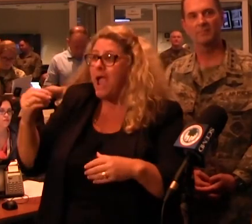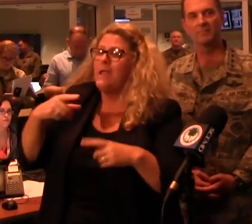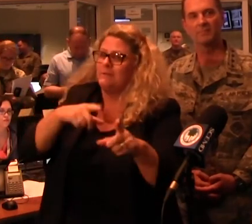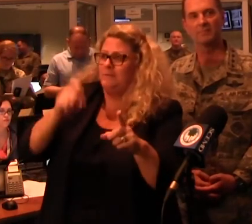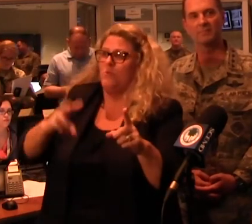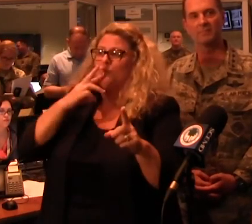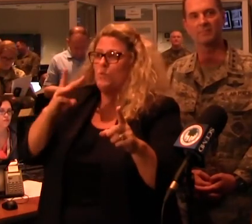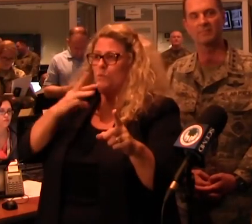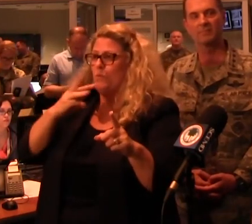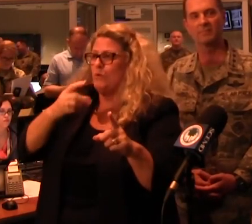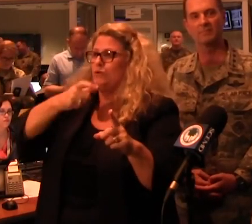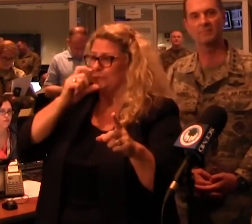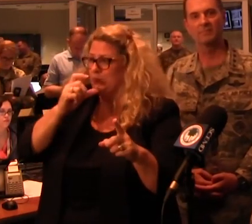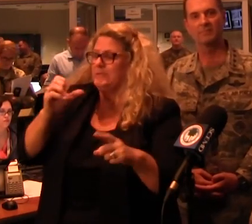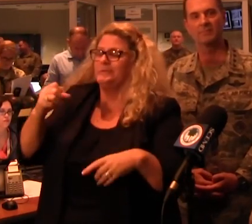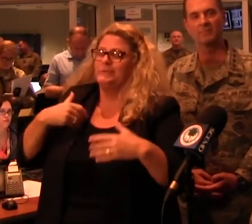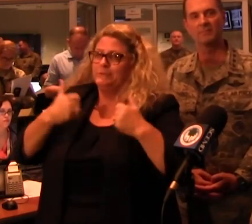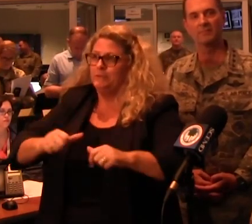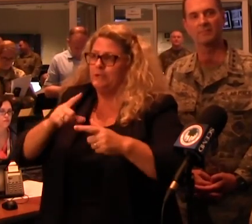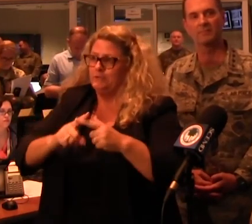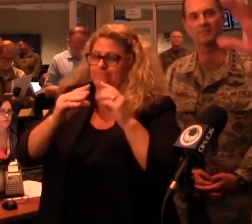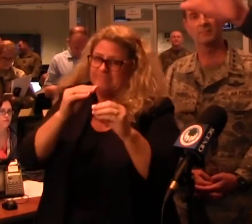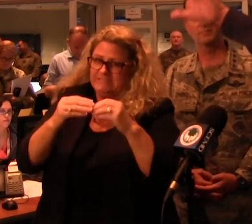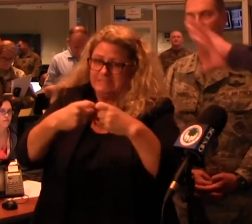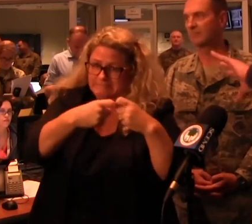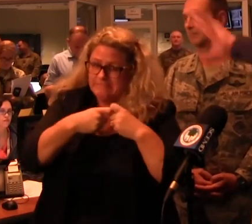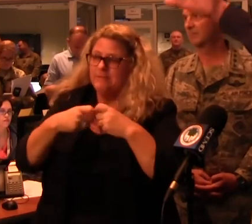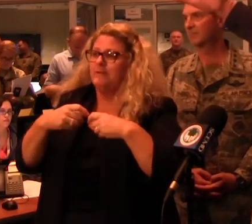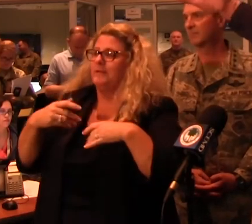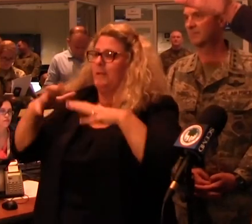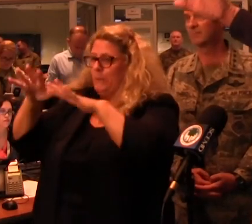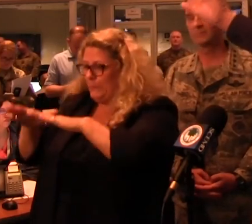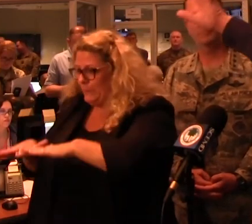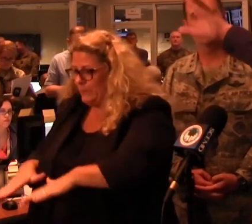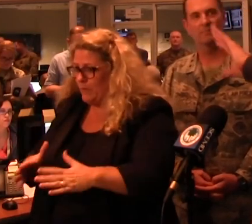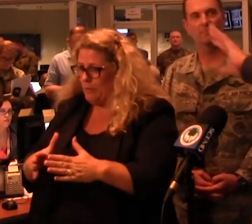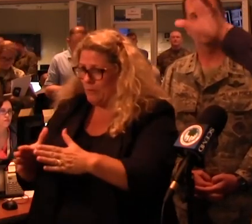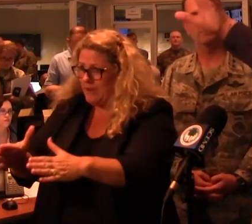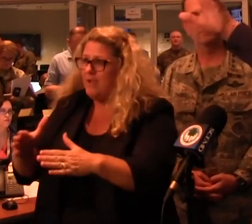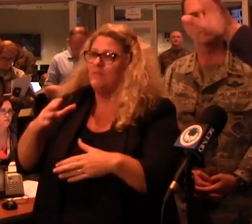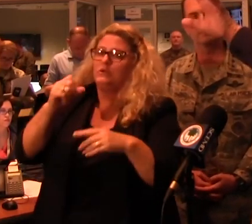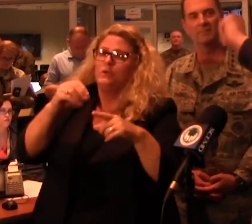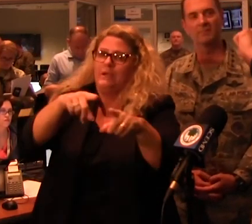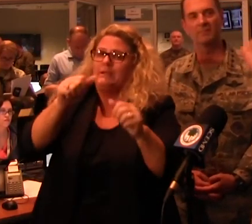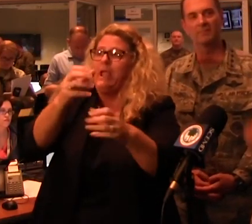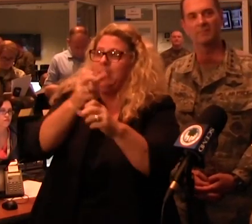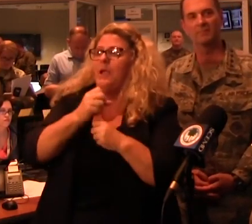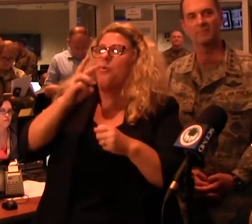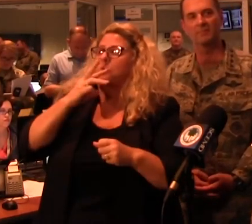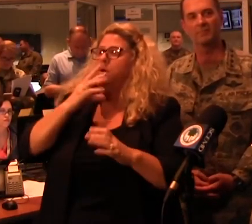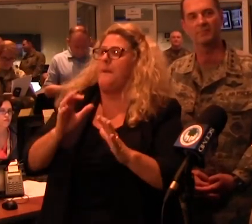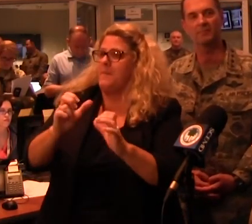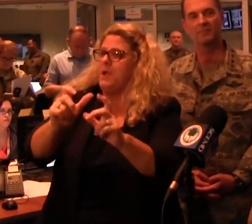there. We're having to get the electricity back on. Rescues are going up. But that whole part of the state is under a severe threat now. And